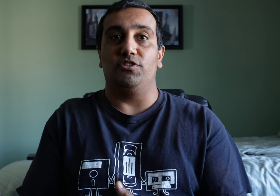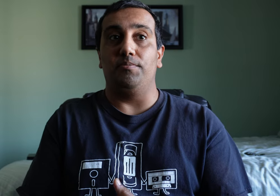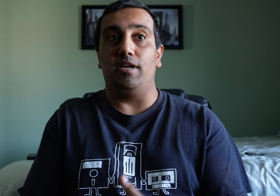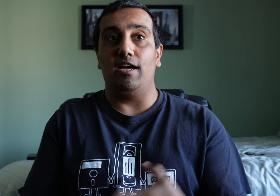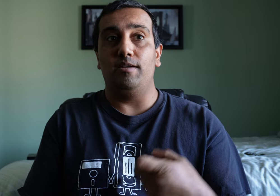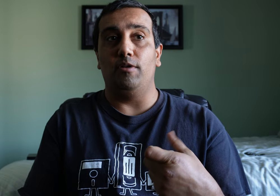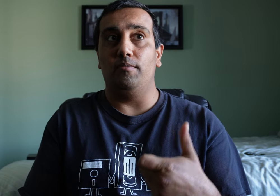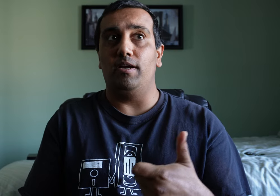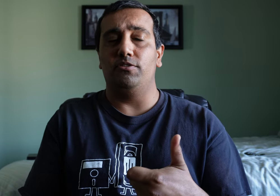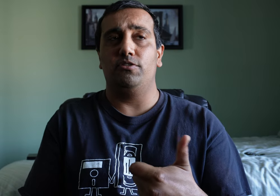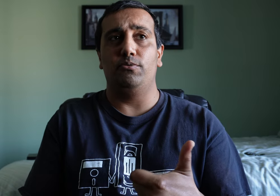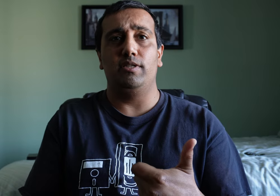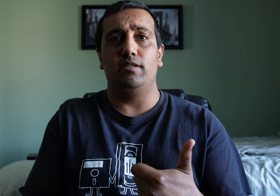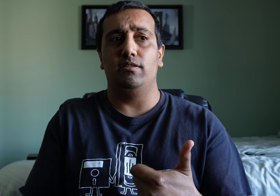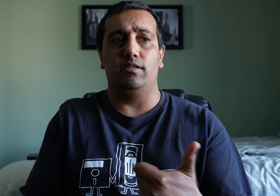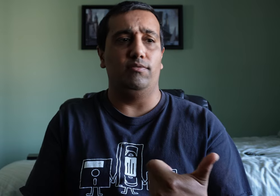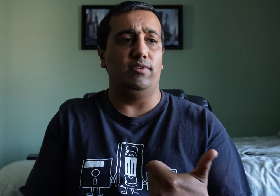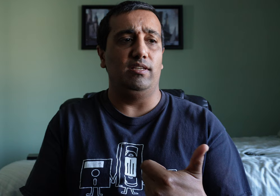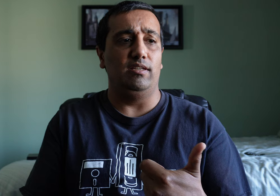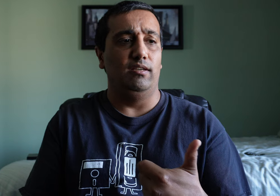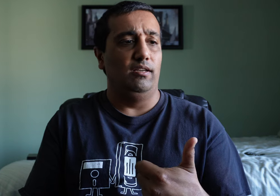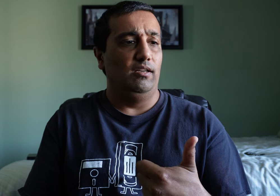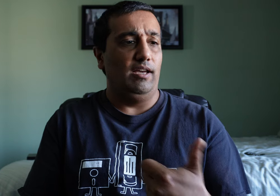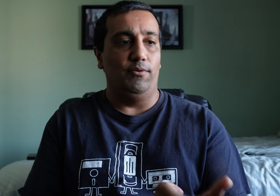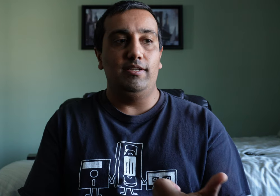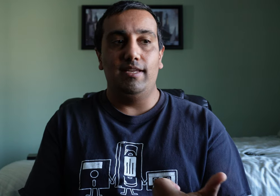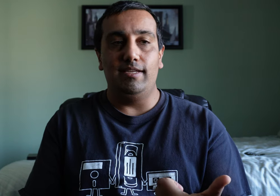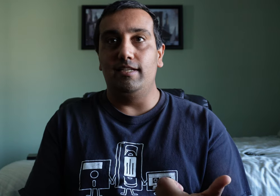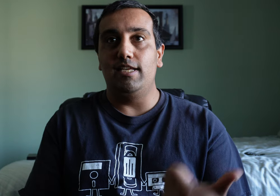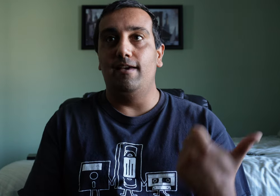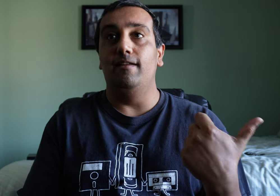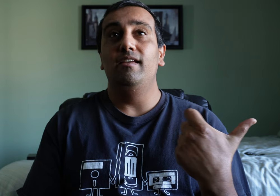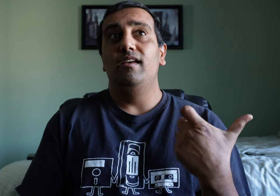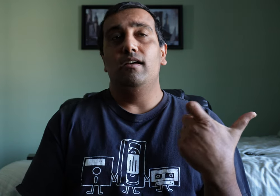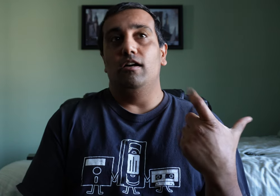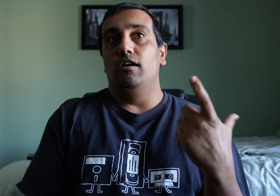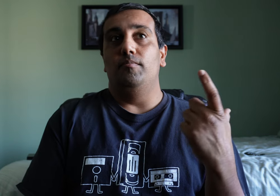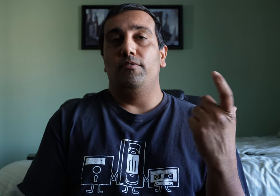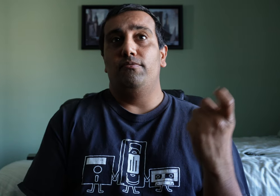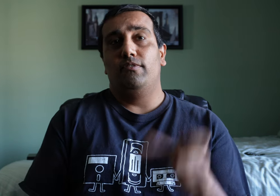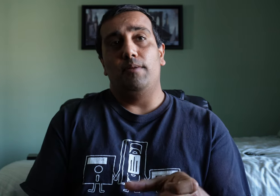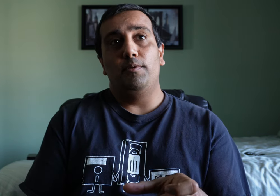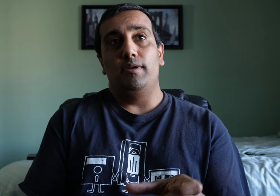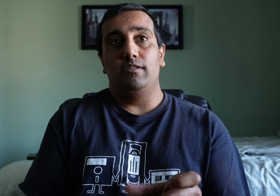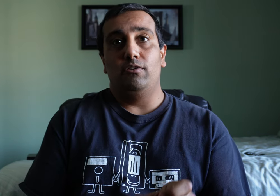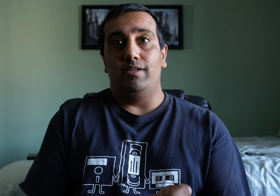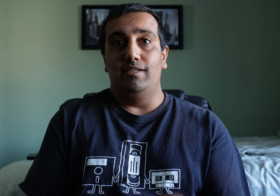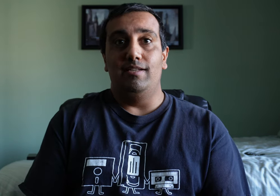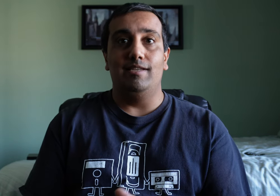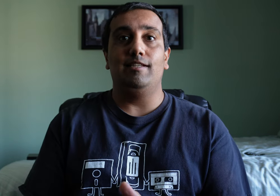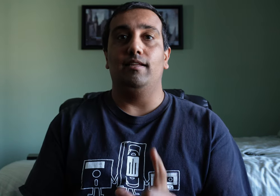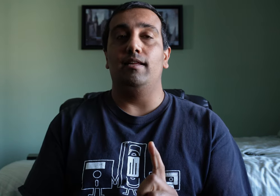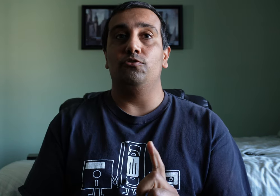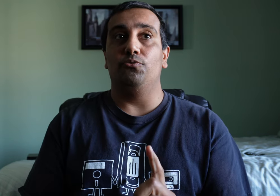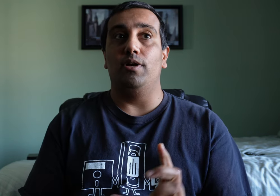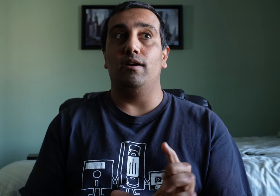some time on my Sony ZV, I want to say E10. A couple months ago I did test a lens where